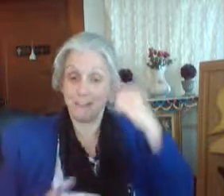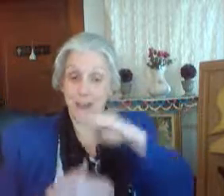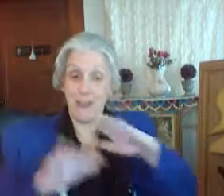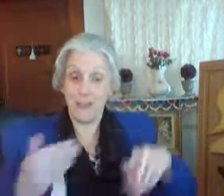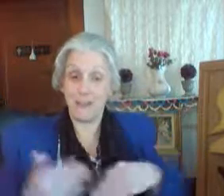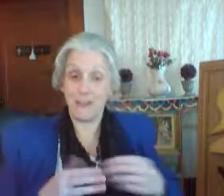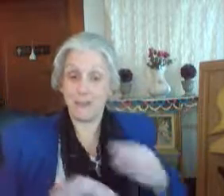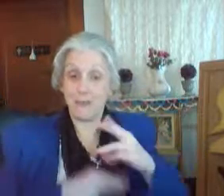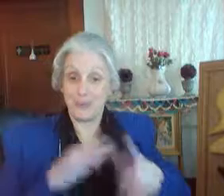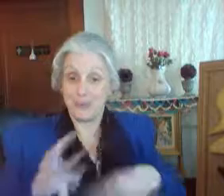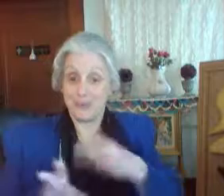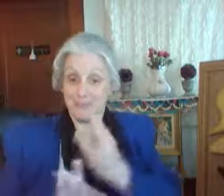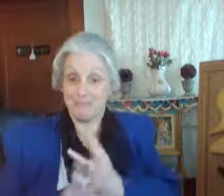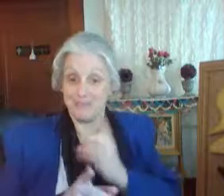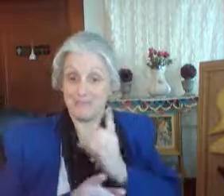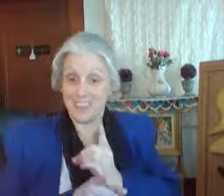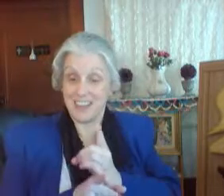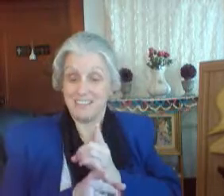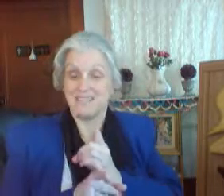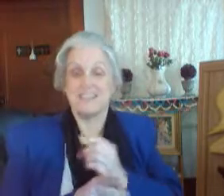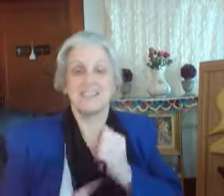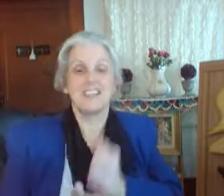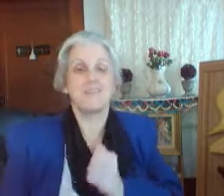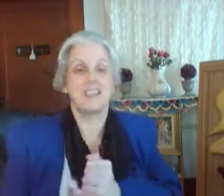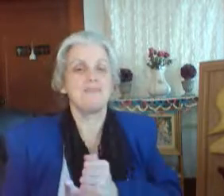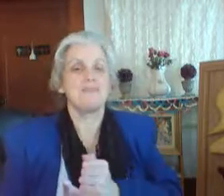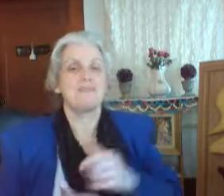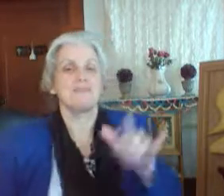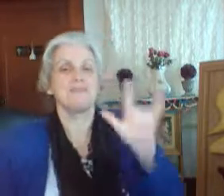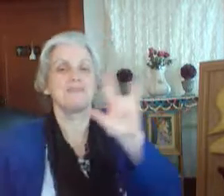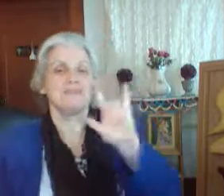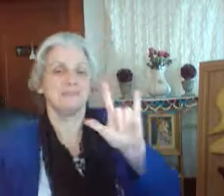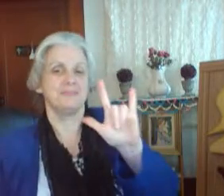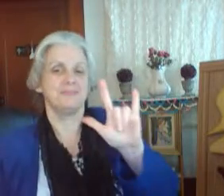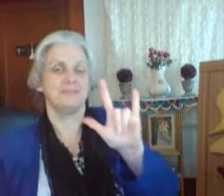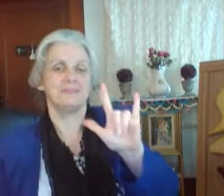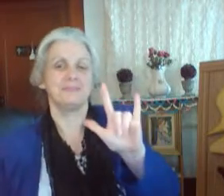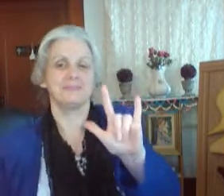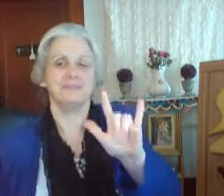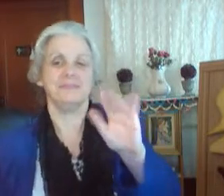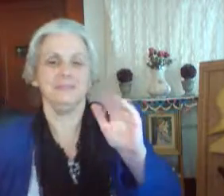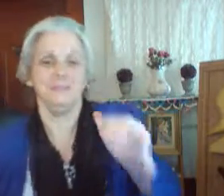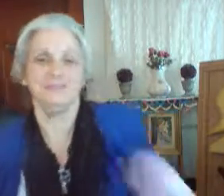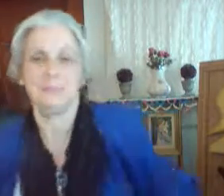The ramps of hope and final, O God,